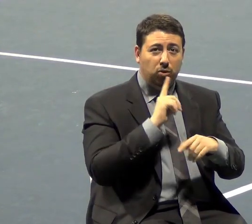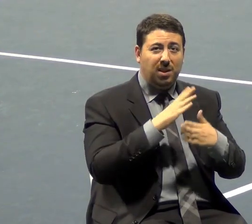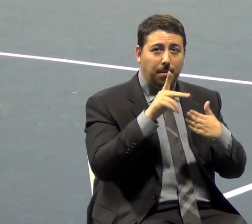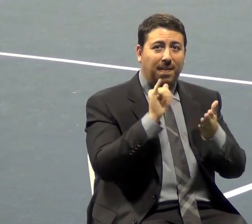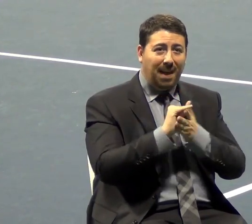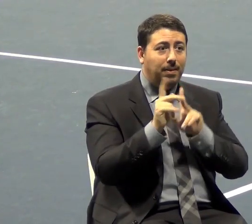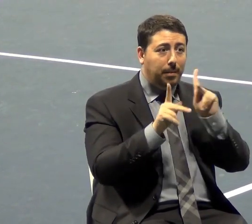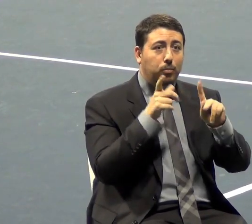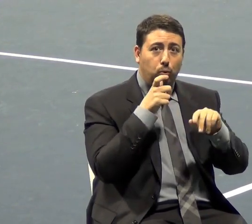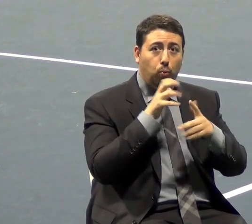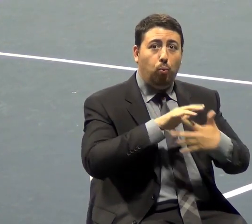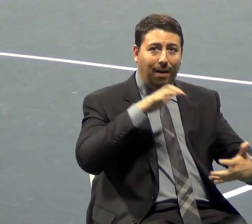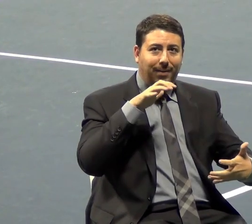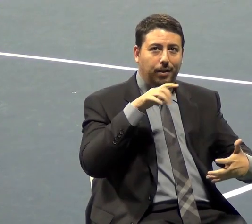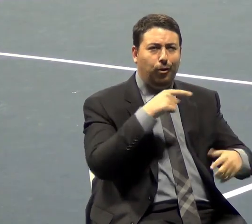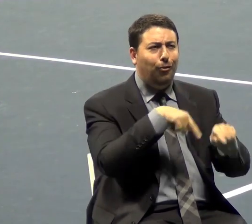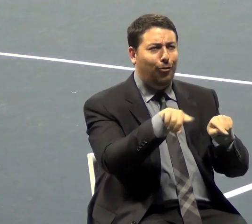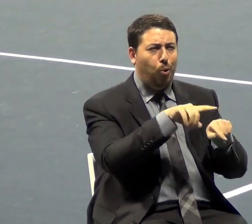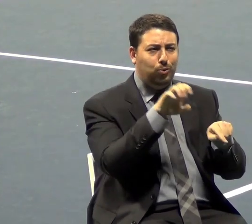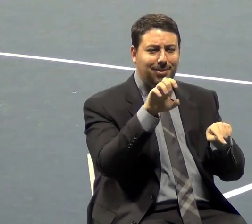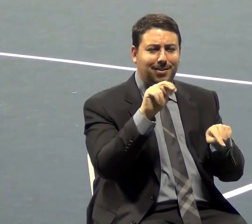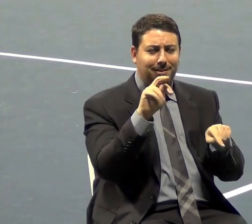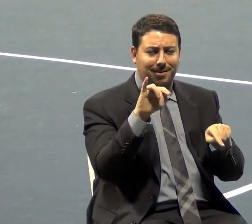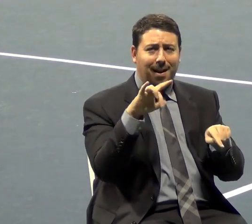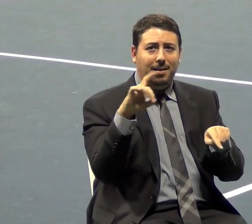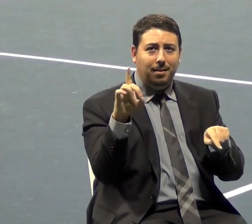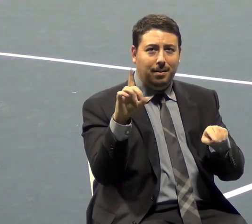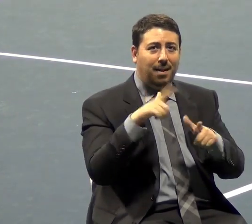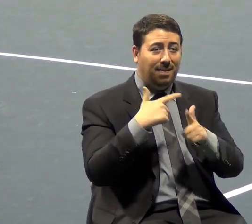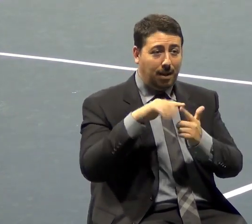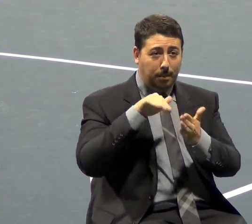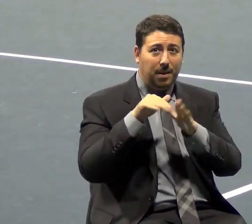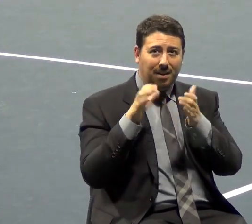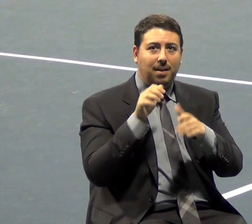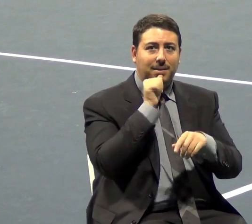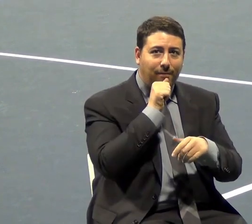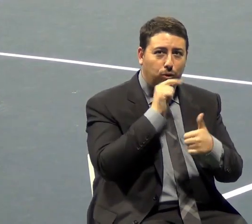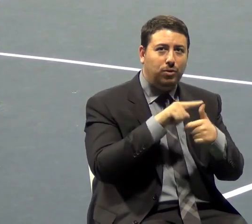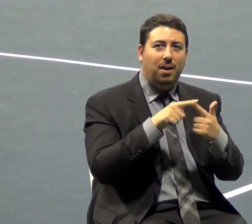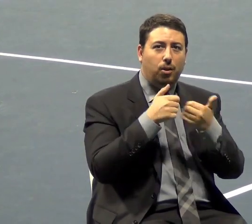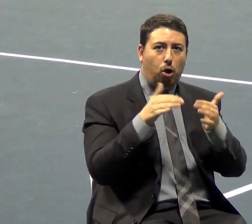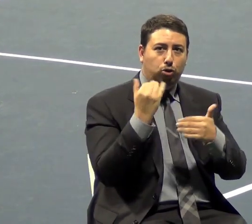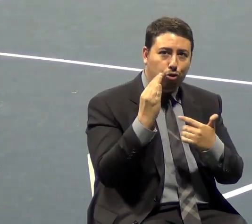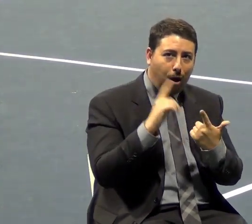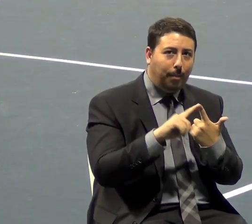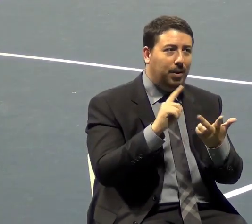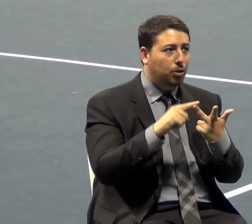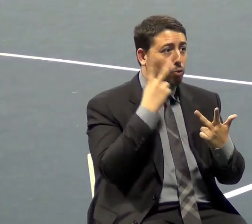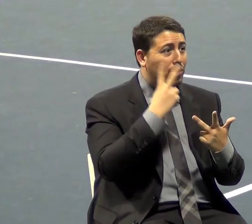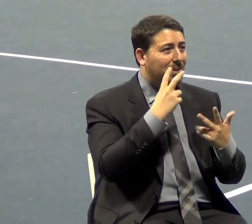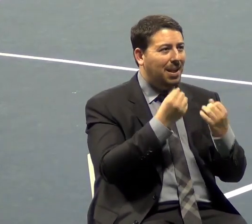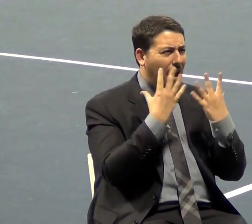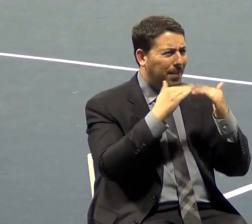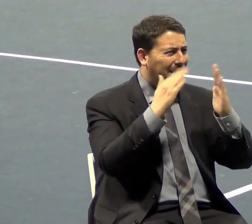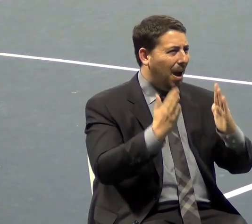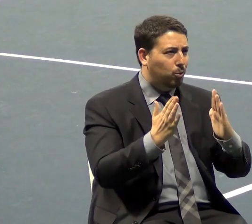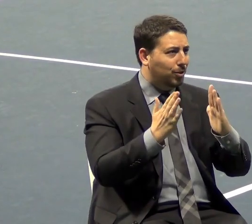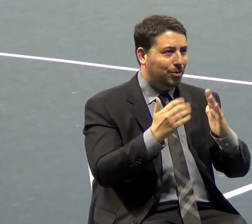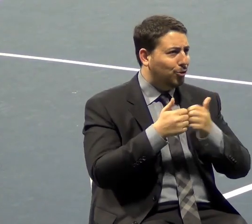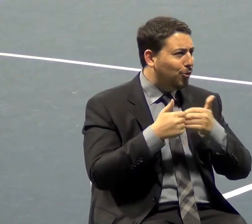the entitled individuals. At the same time, the middle class suffered. They lost their jobs, and look at how many houses lost, and look at the calamity